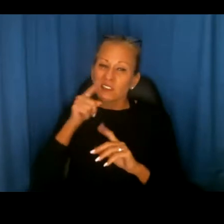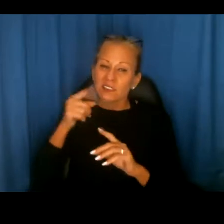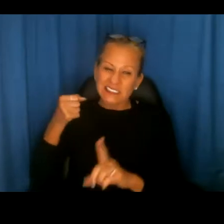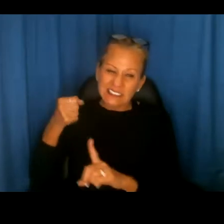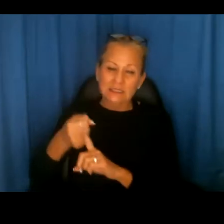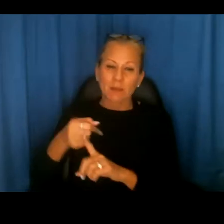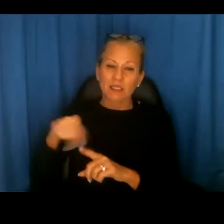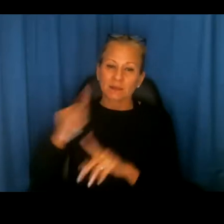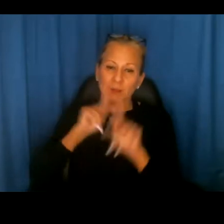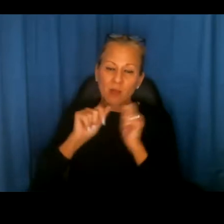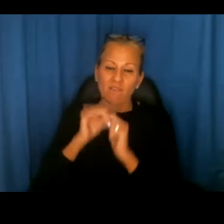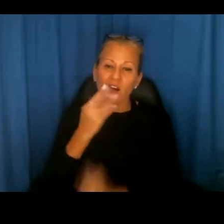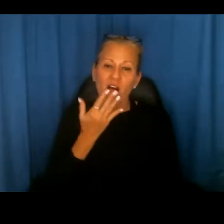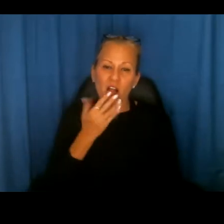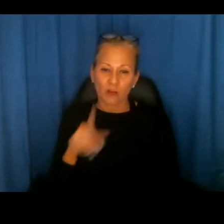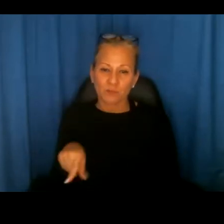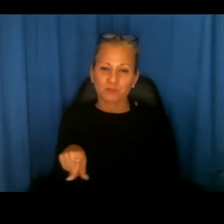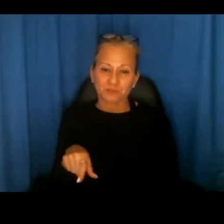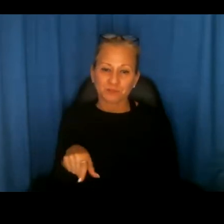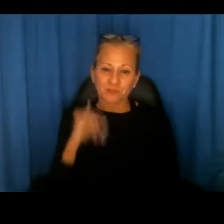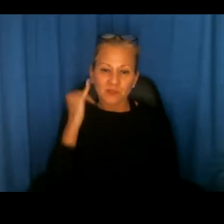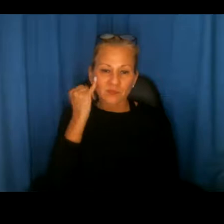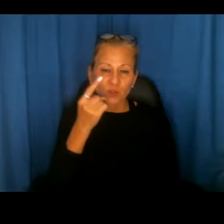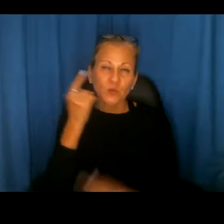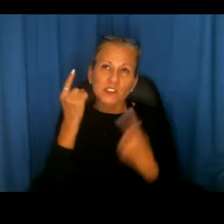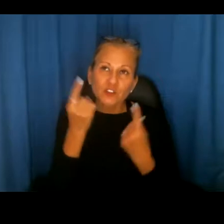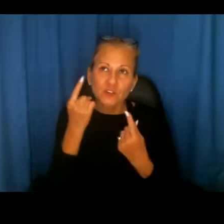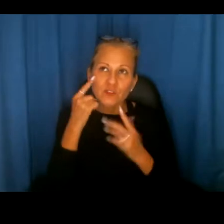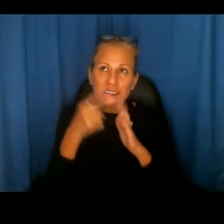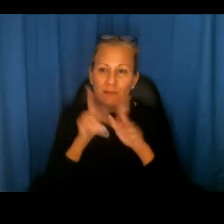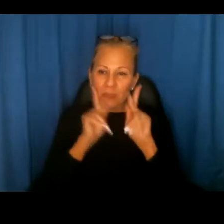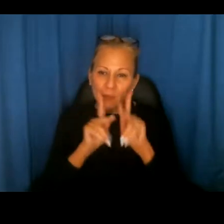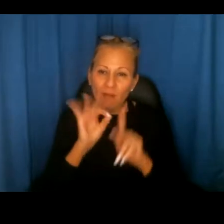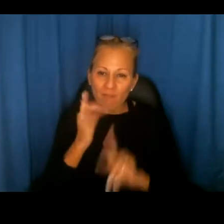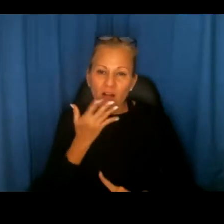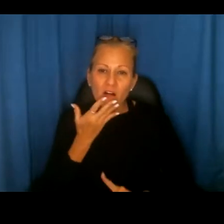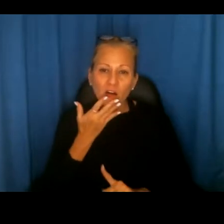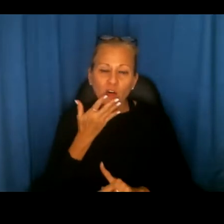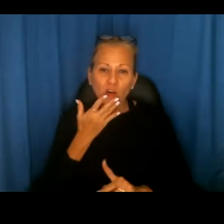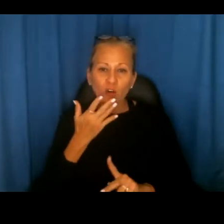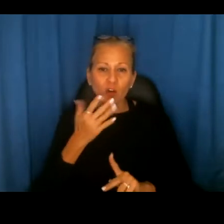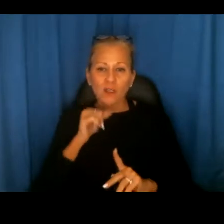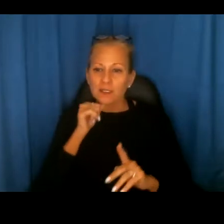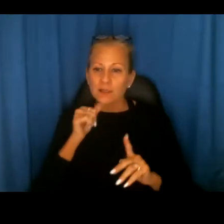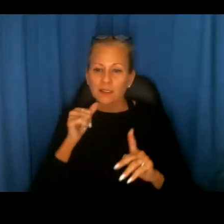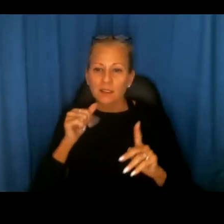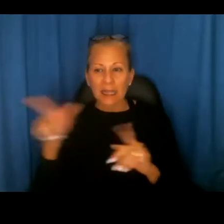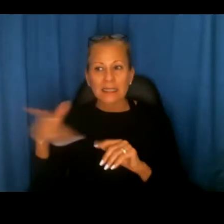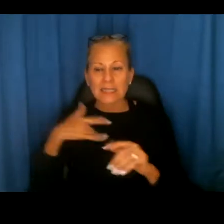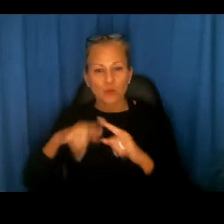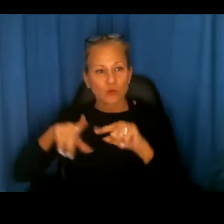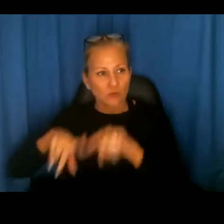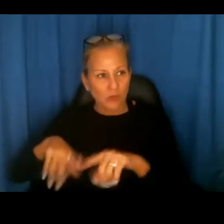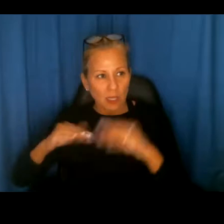um, you know, if you consider the fact that, uh, people of color disproportionately rely on,